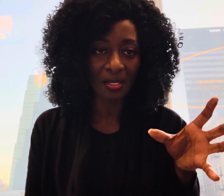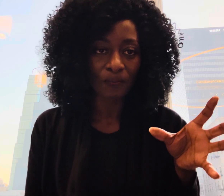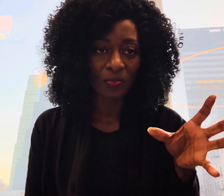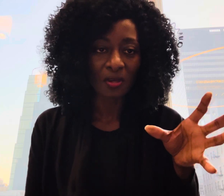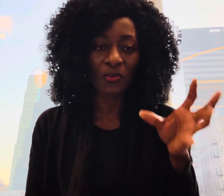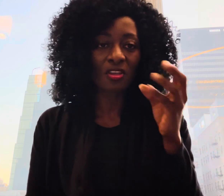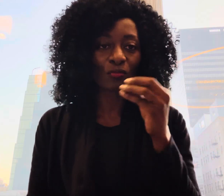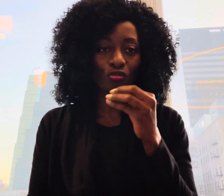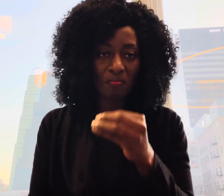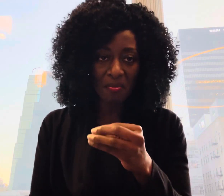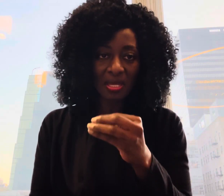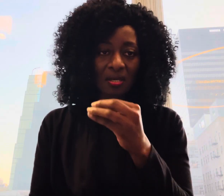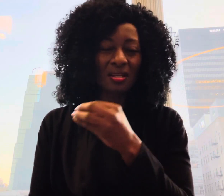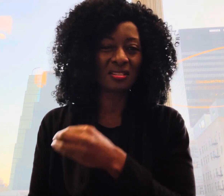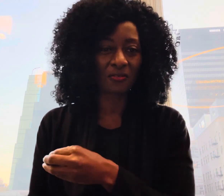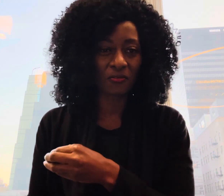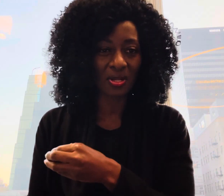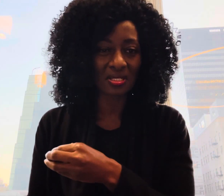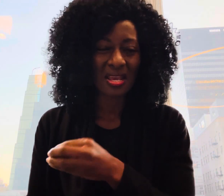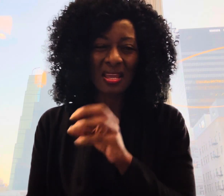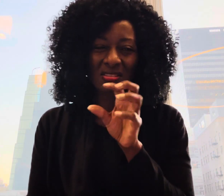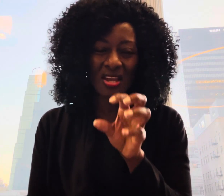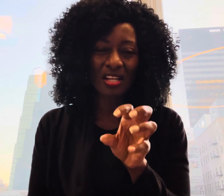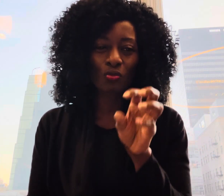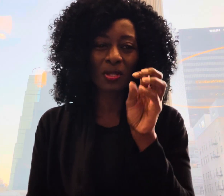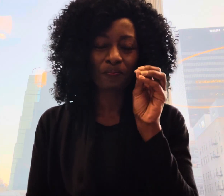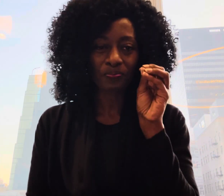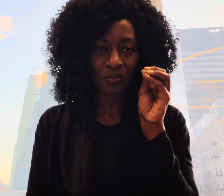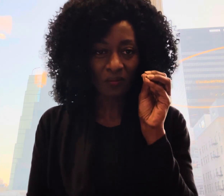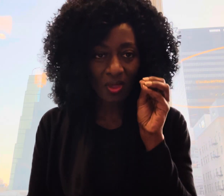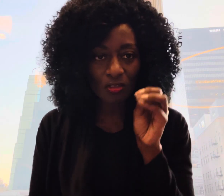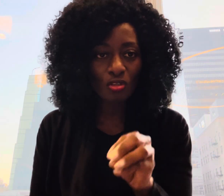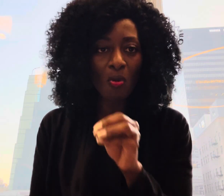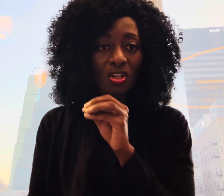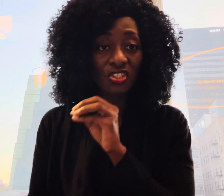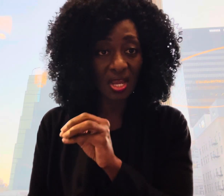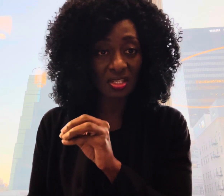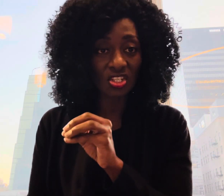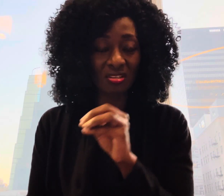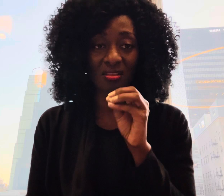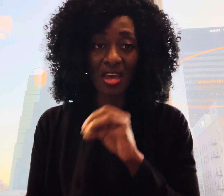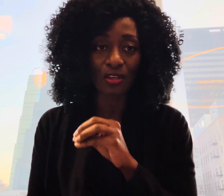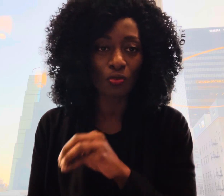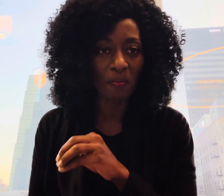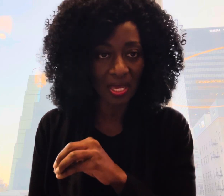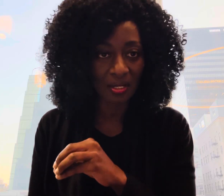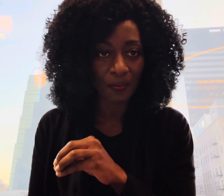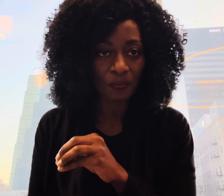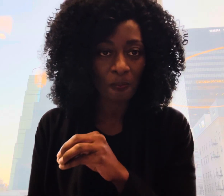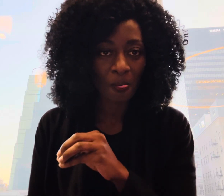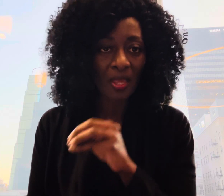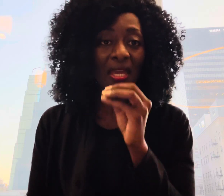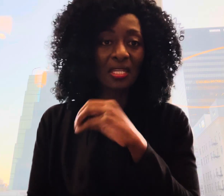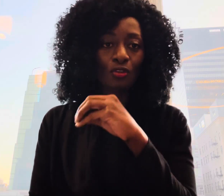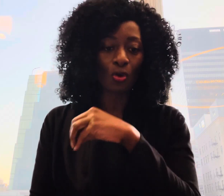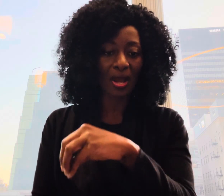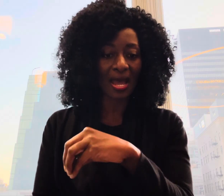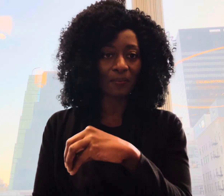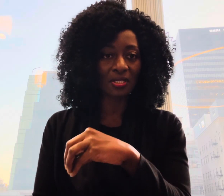for them to make a difference it starts with small changes that you make in your habit